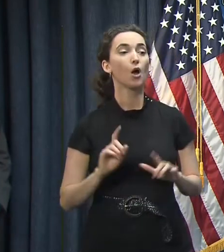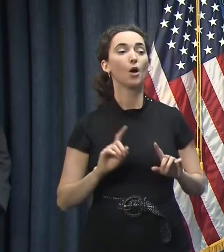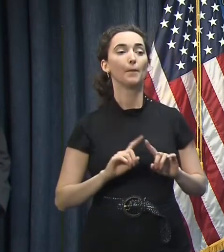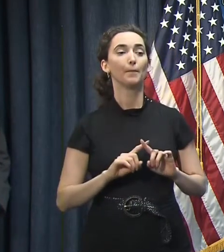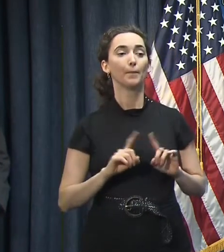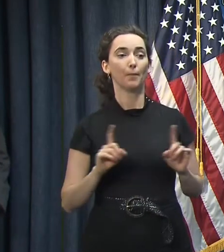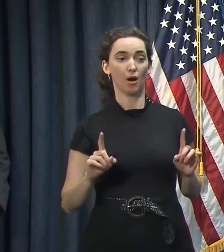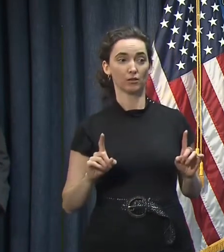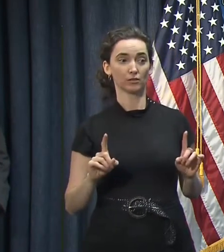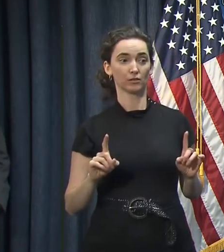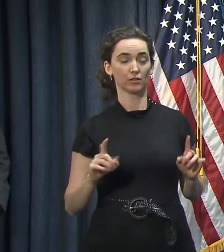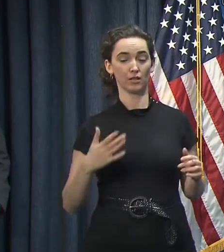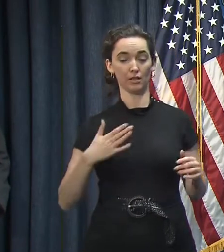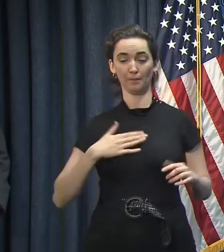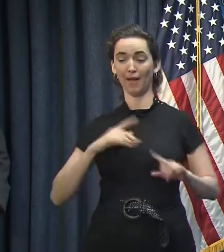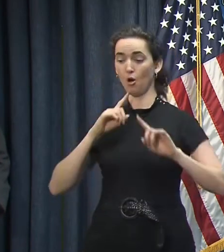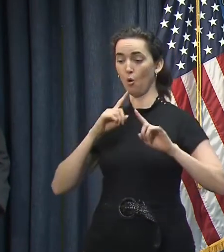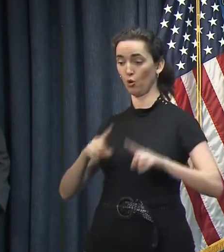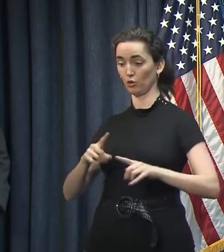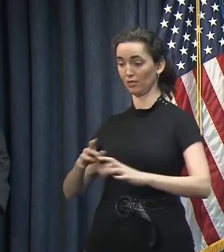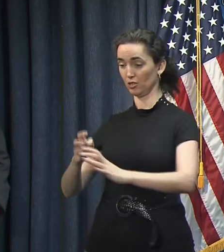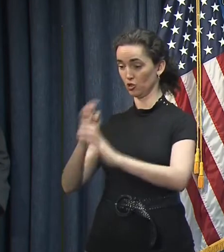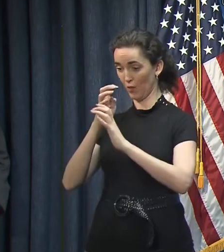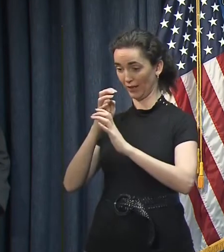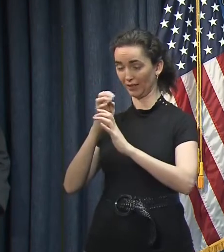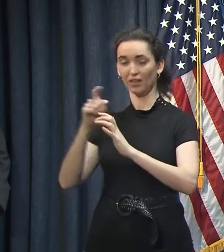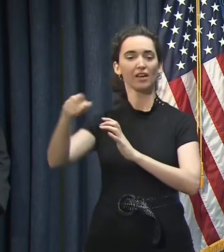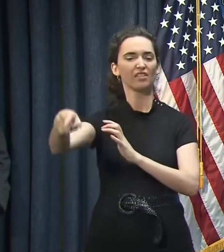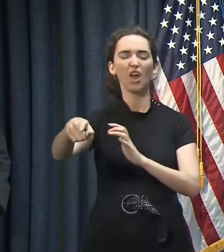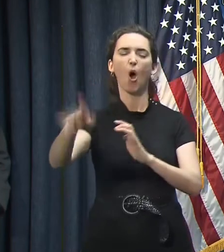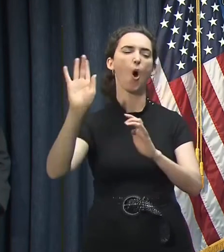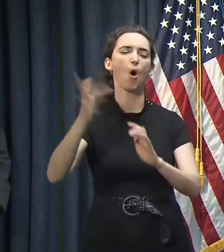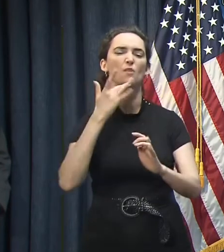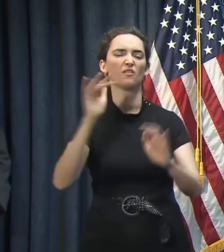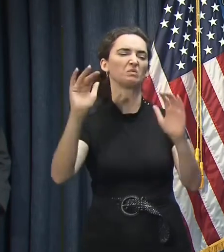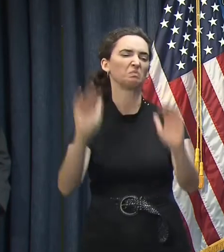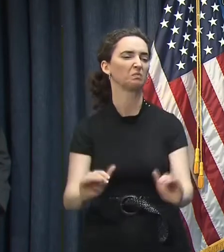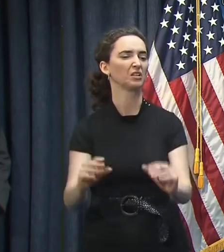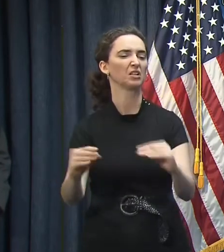But it's not up to a local official to be less restrictive.